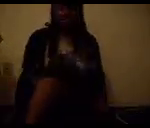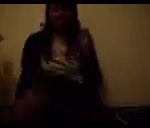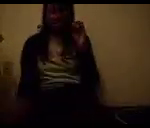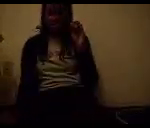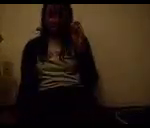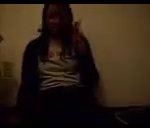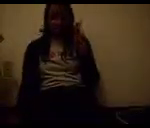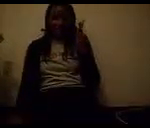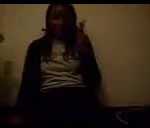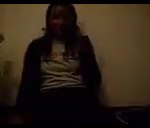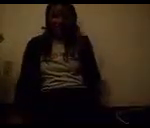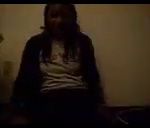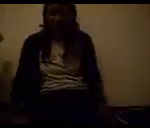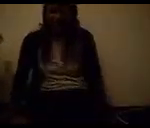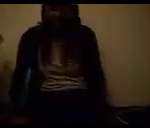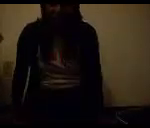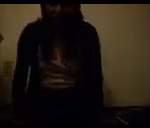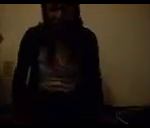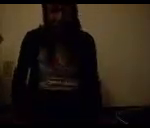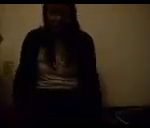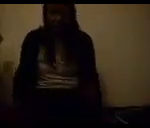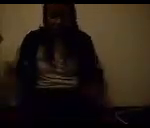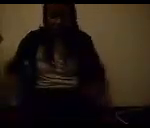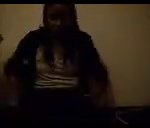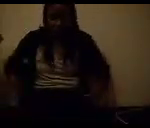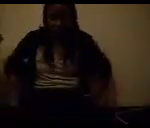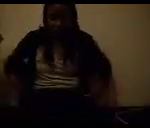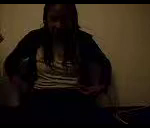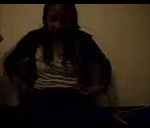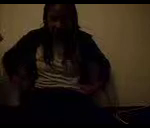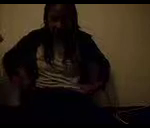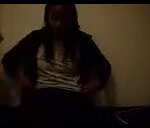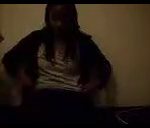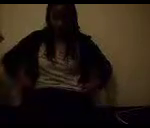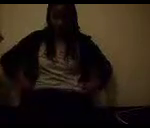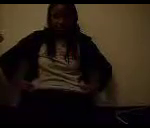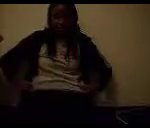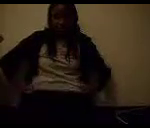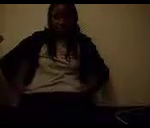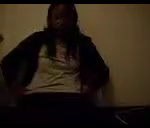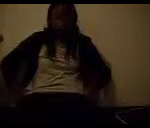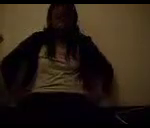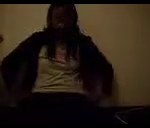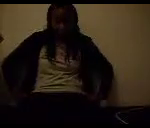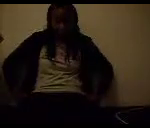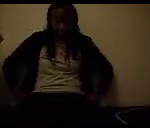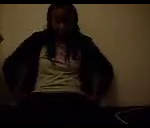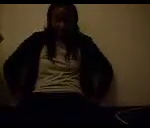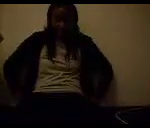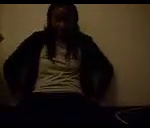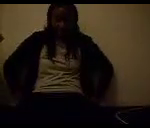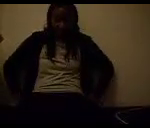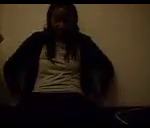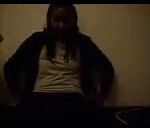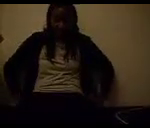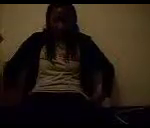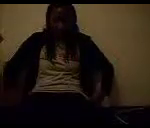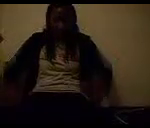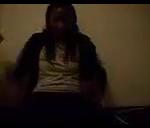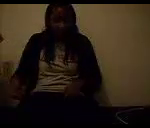Okay. I did a video, and you couldn't see my hand, so I have